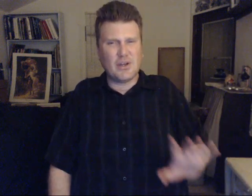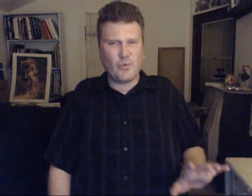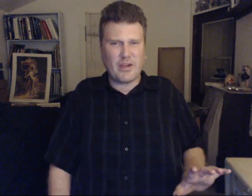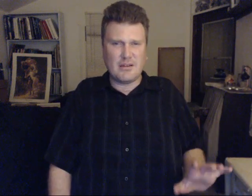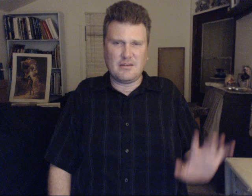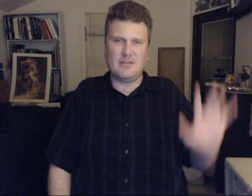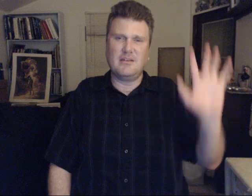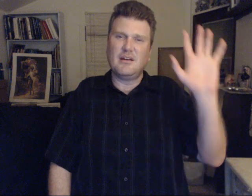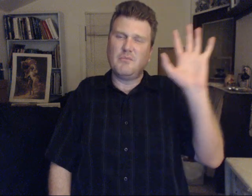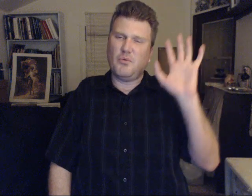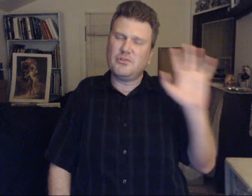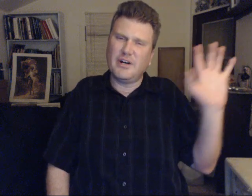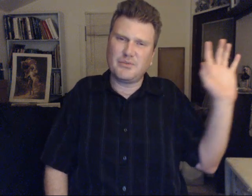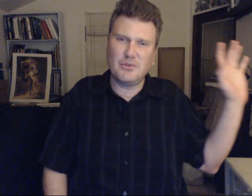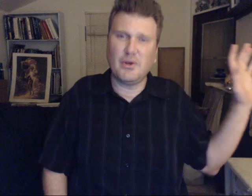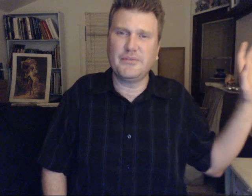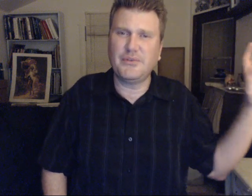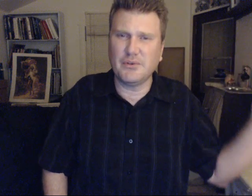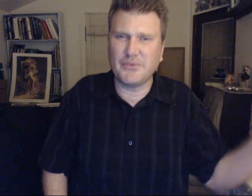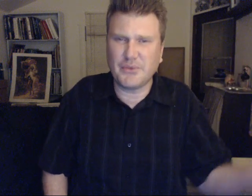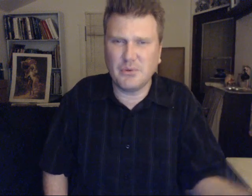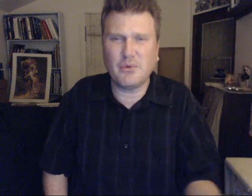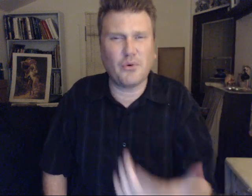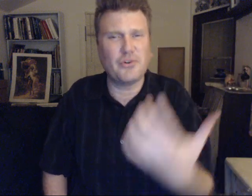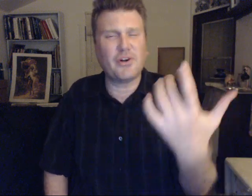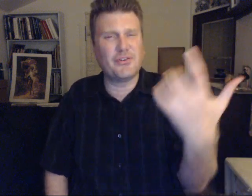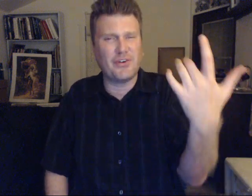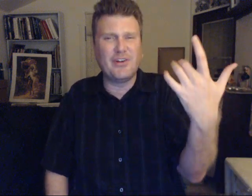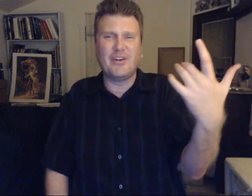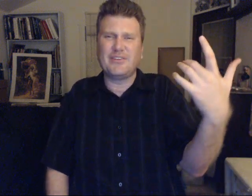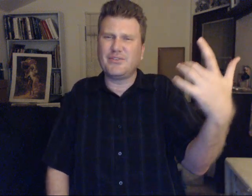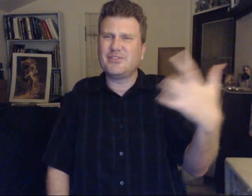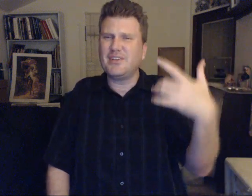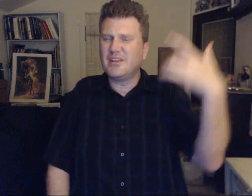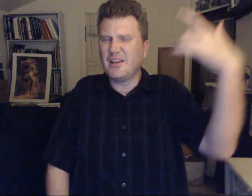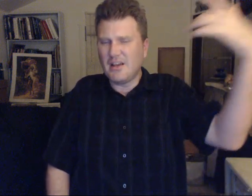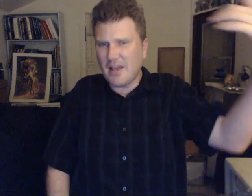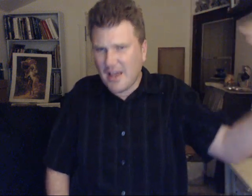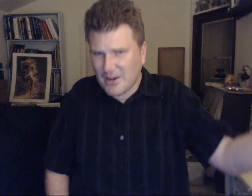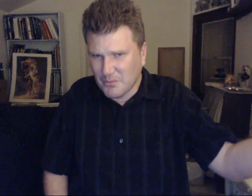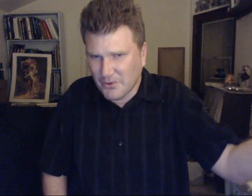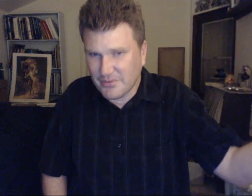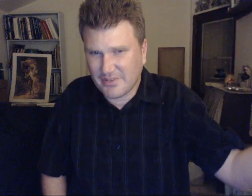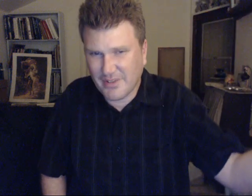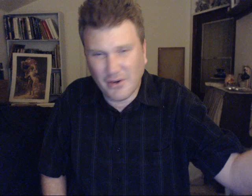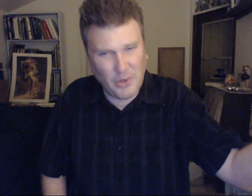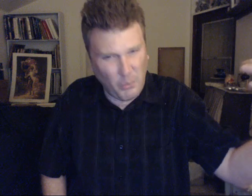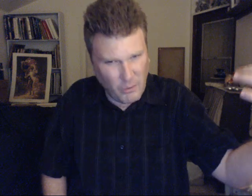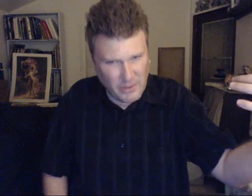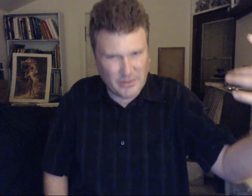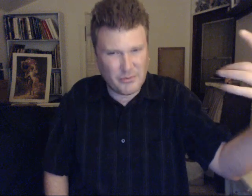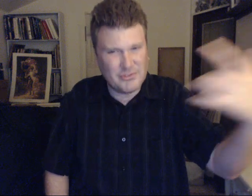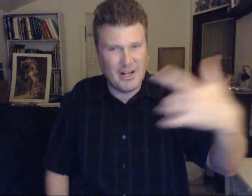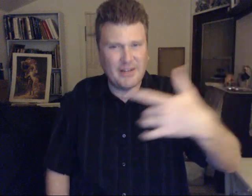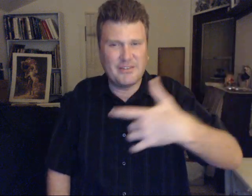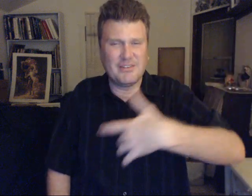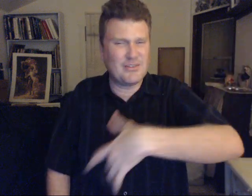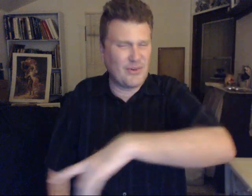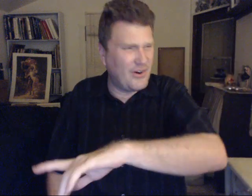away. But realize. When you go to your zoo. Or look on your internet. To see. Animals. On your world. Realize. These are all